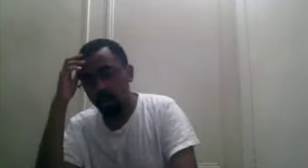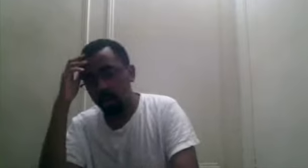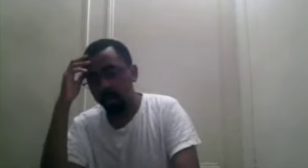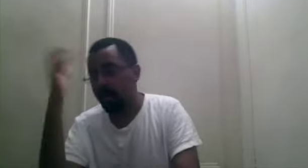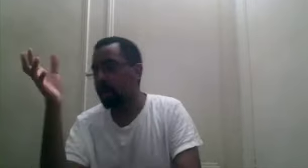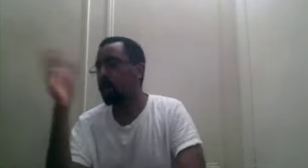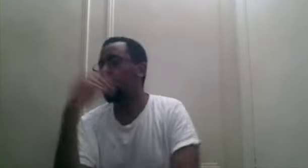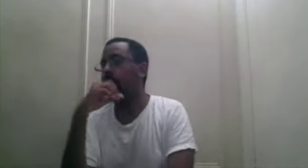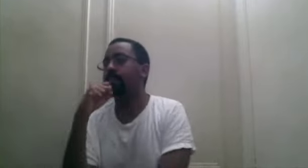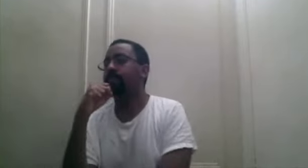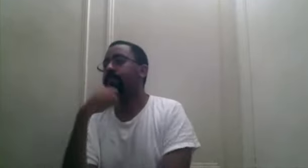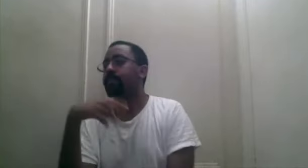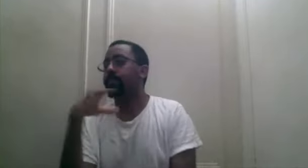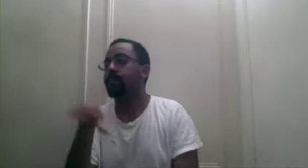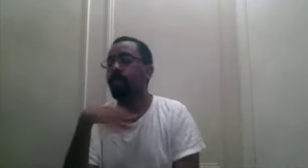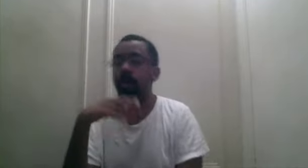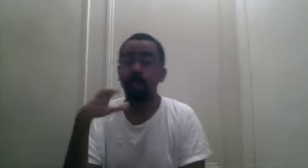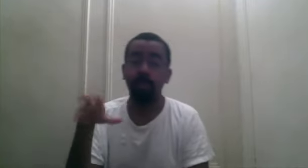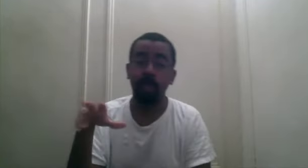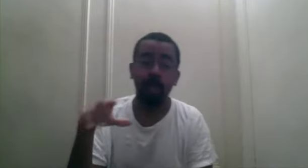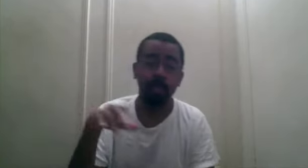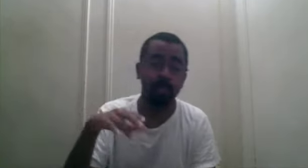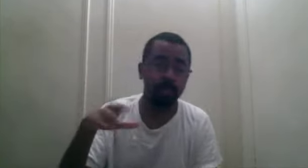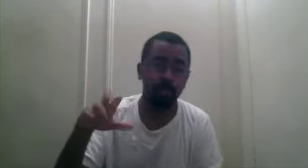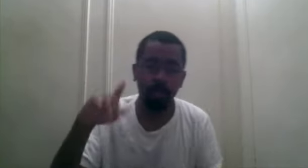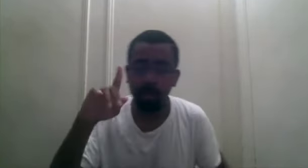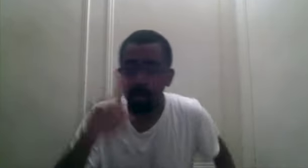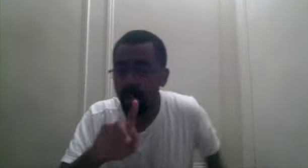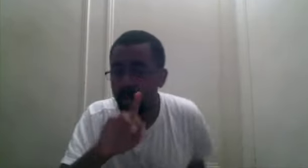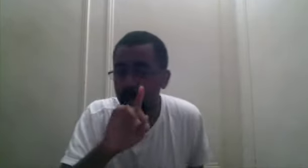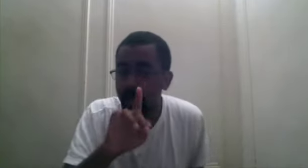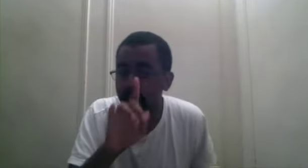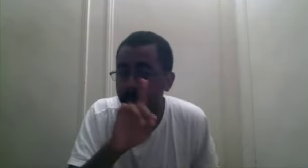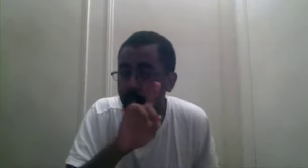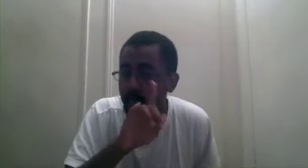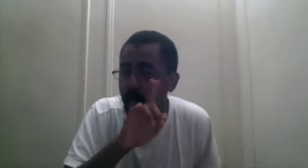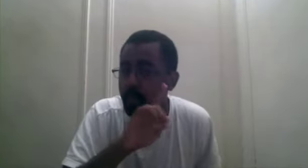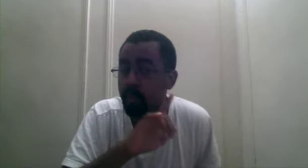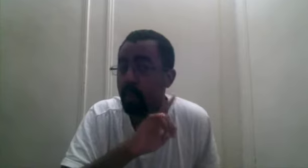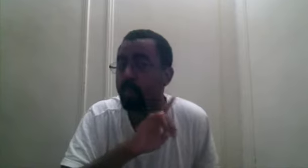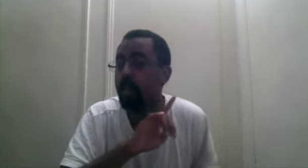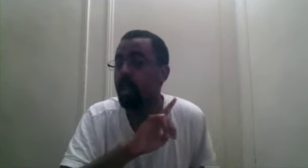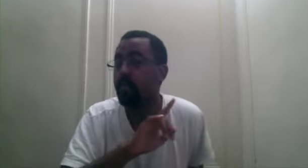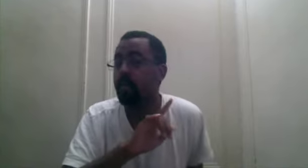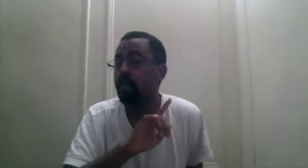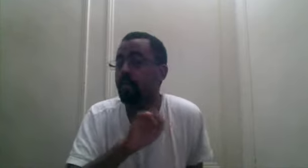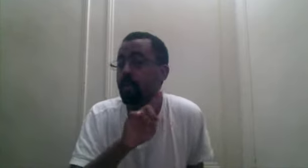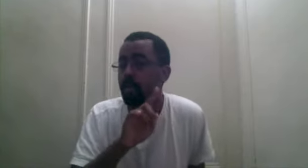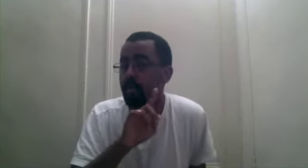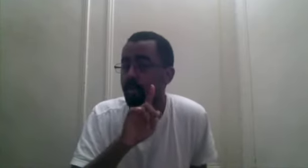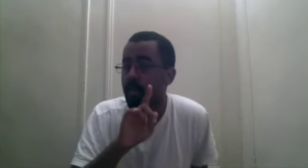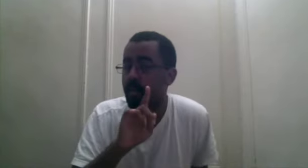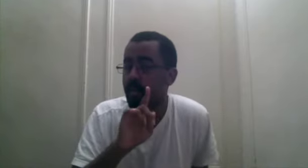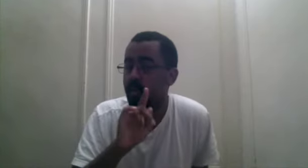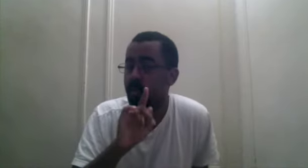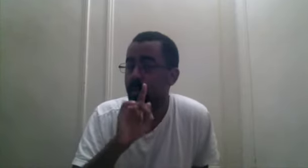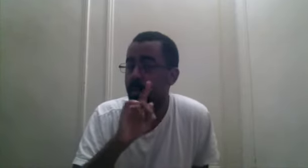But, um, moving on from that, because that, that, I really hope is not a translation error. If that's a translation error,